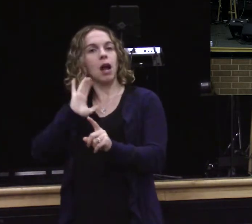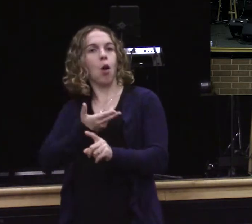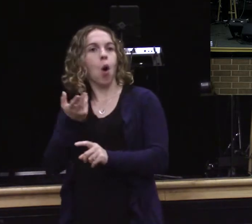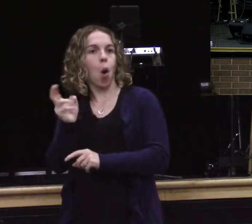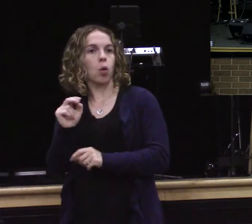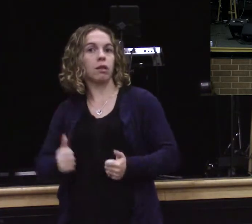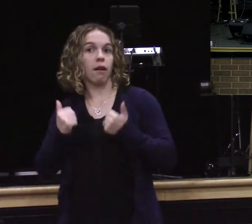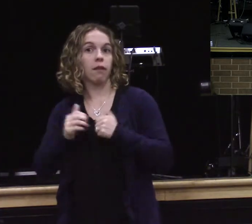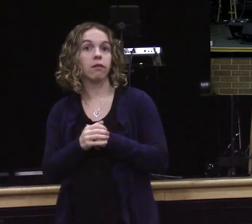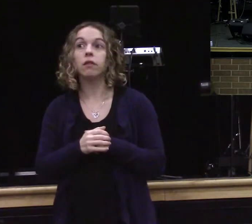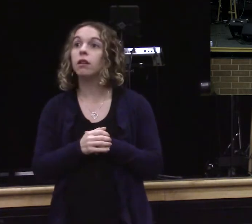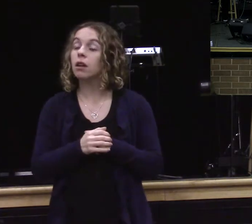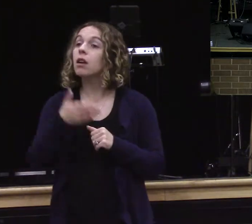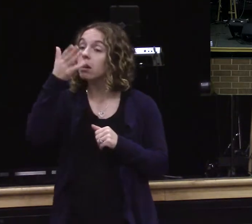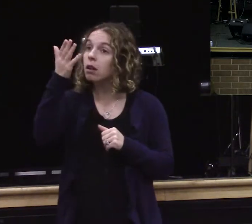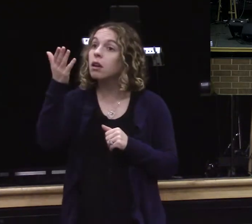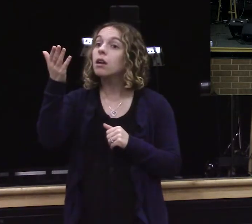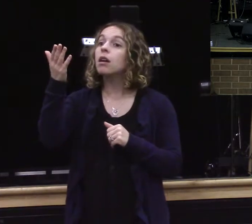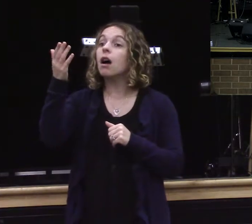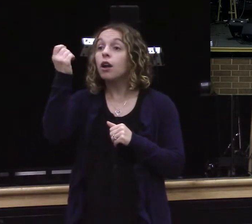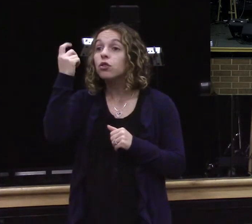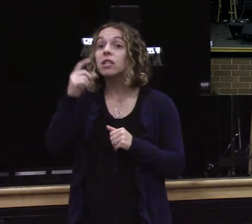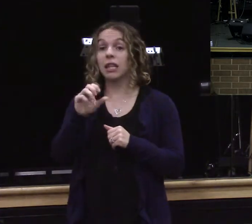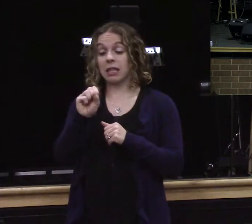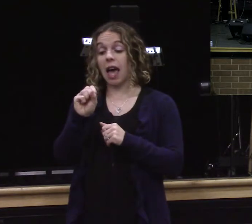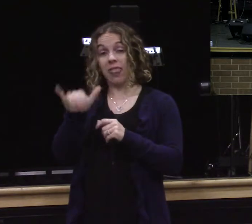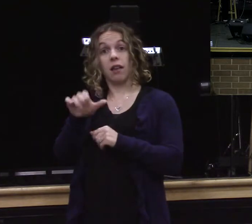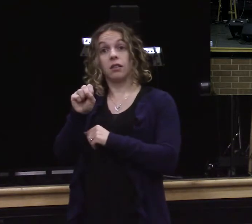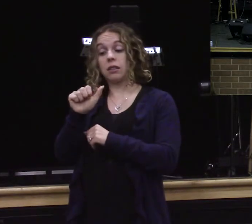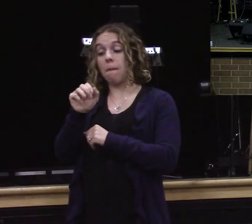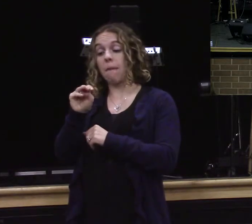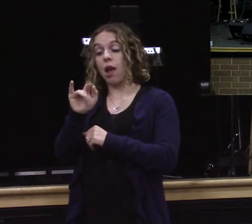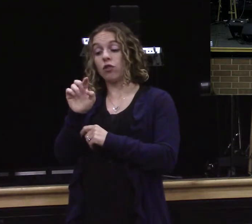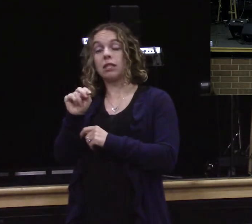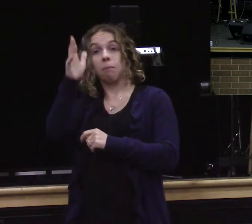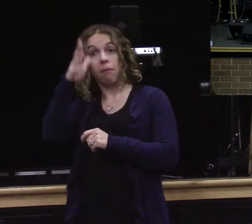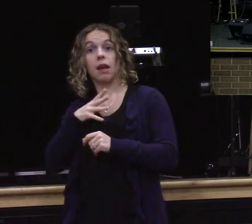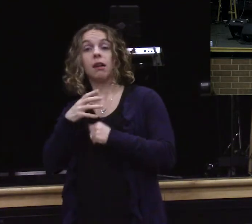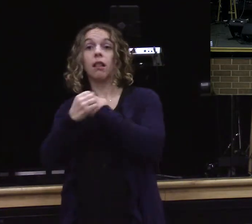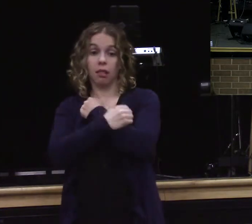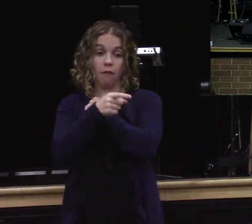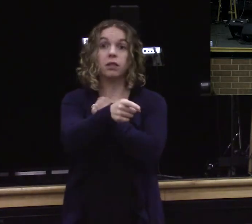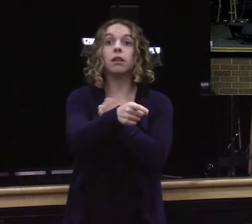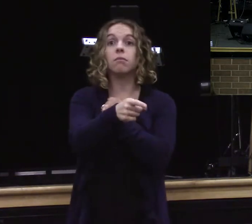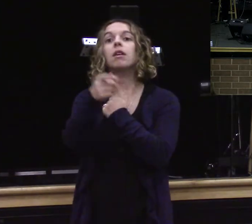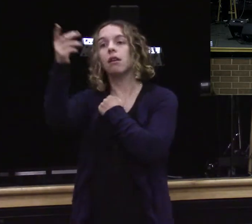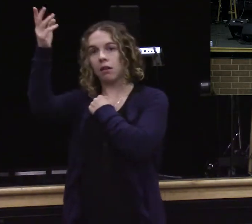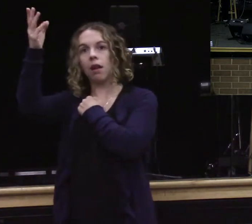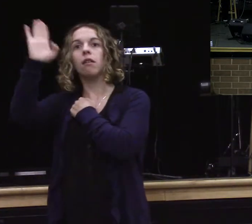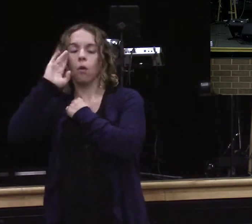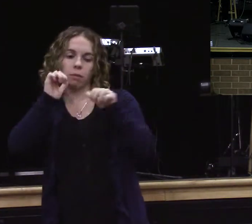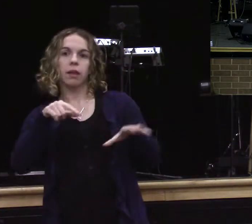because he loved God he loved others and he will receive a reward many in heaven who here wants to be like the good